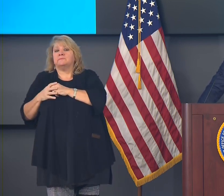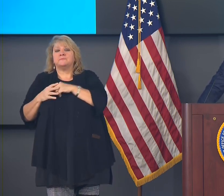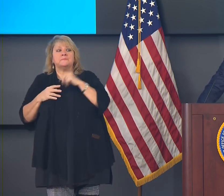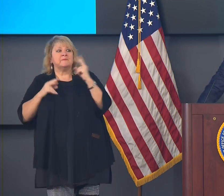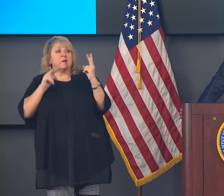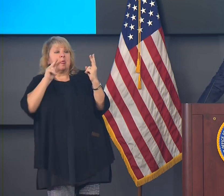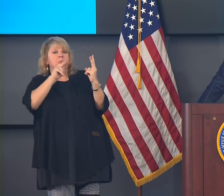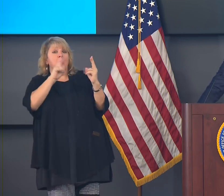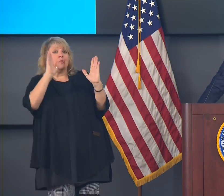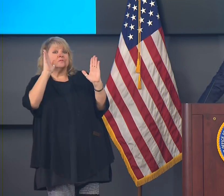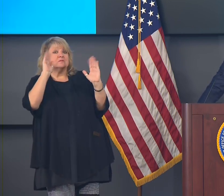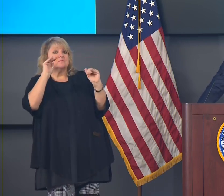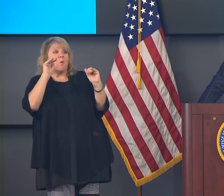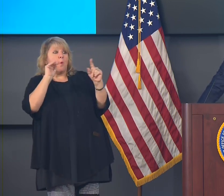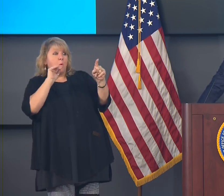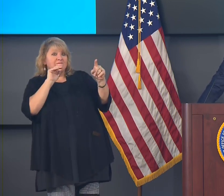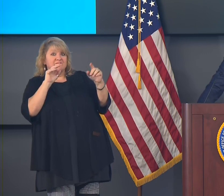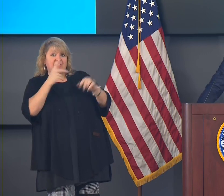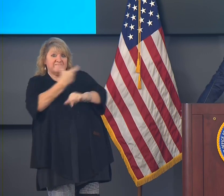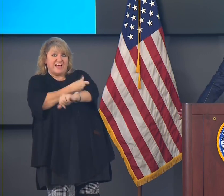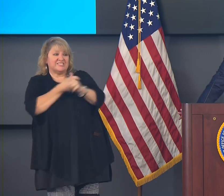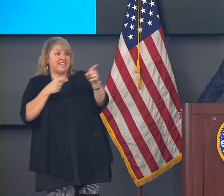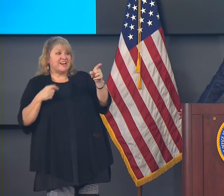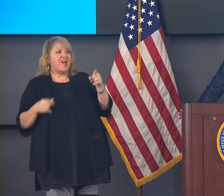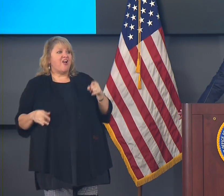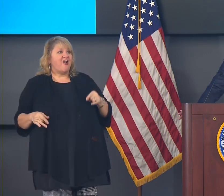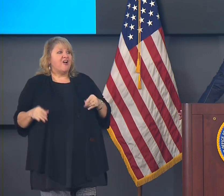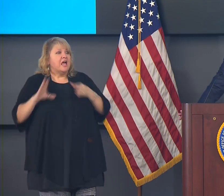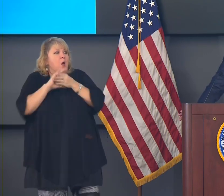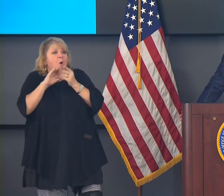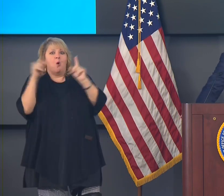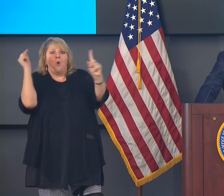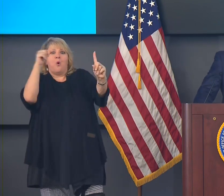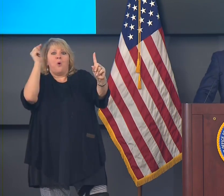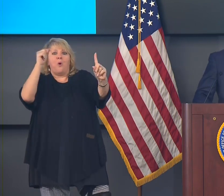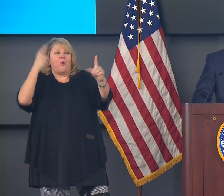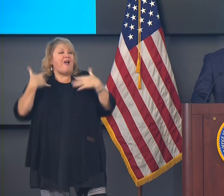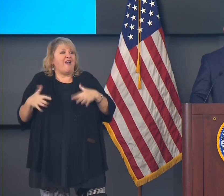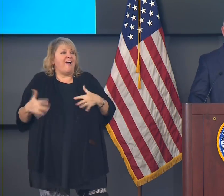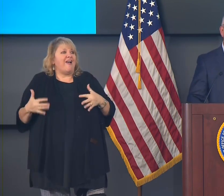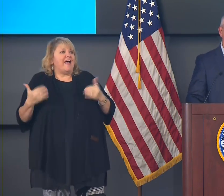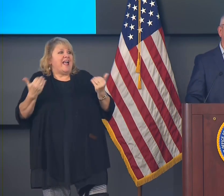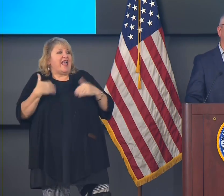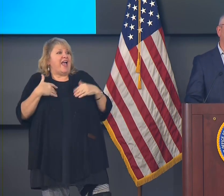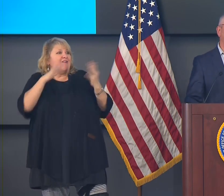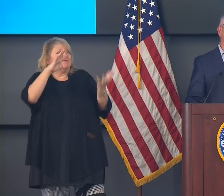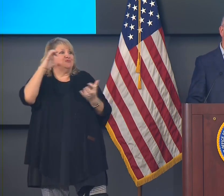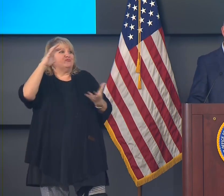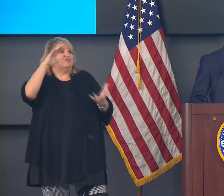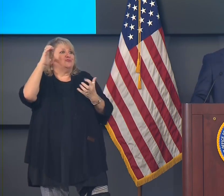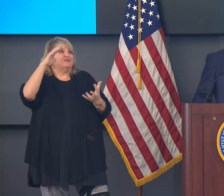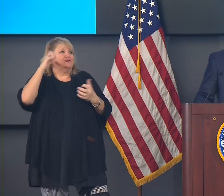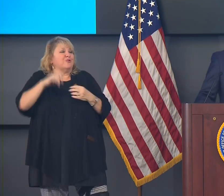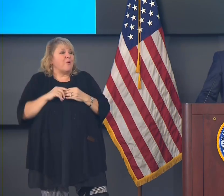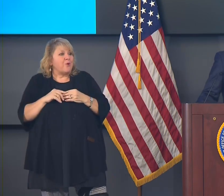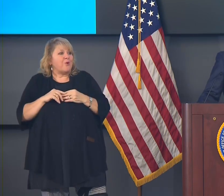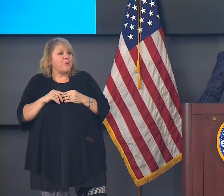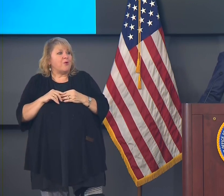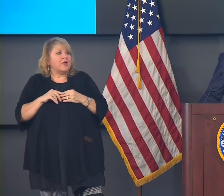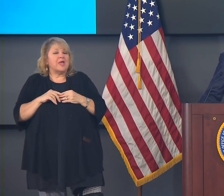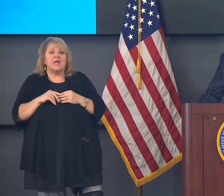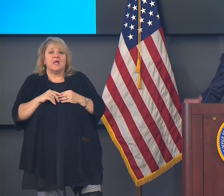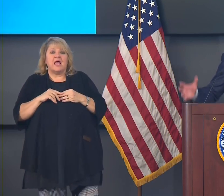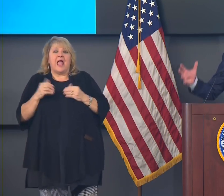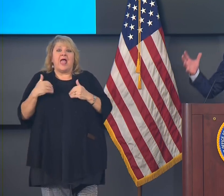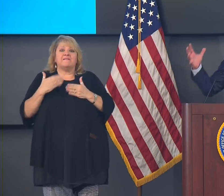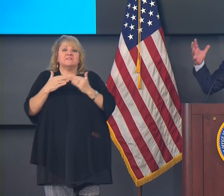as it is. Nobody's more excited than I am. I don't want to talk about the vaccine and the fact that we may have a few doses here next